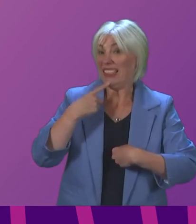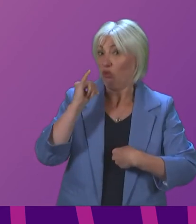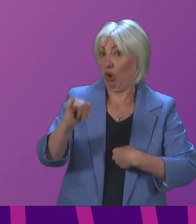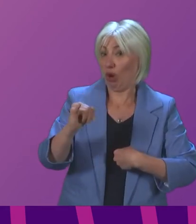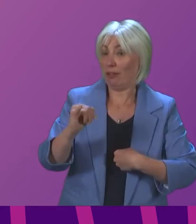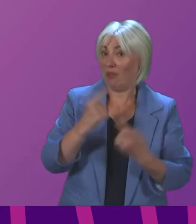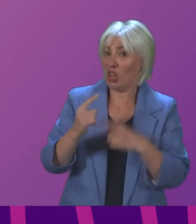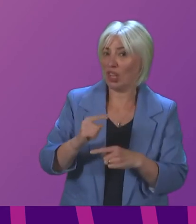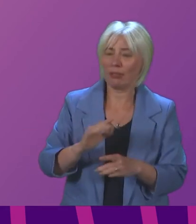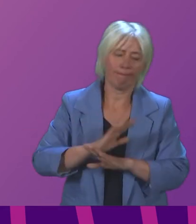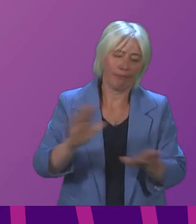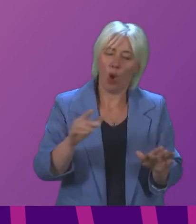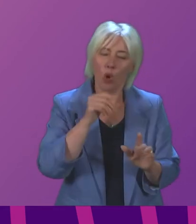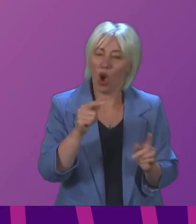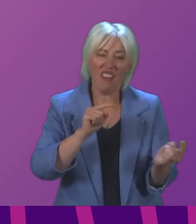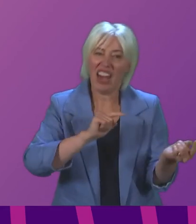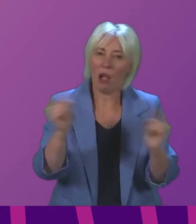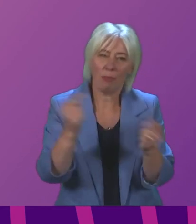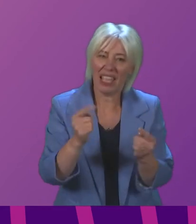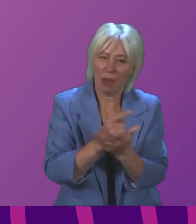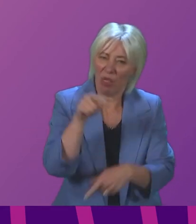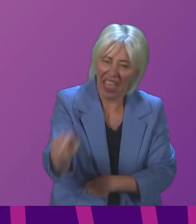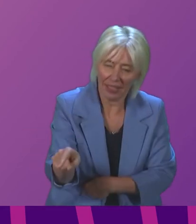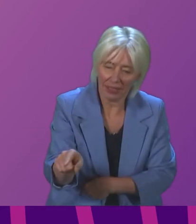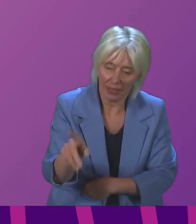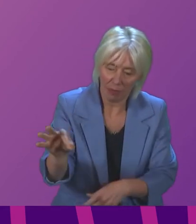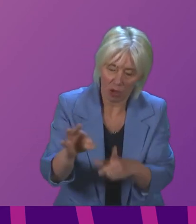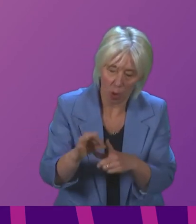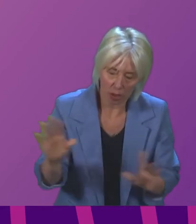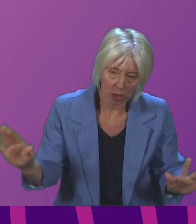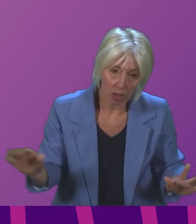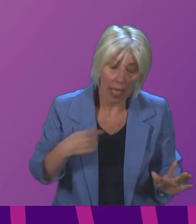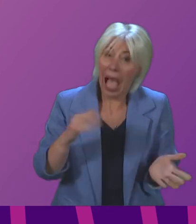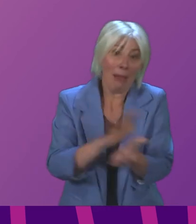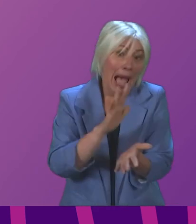we won't engage in a debate with regards to Mr Hoy point thank you